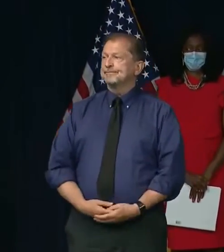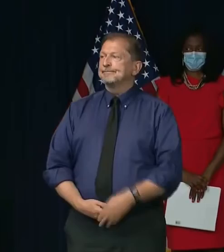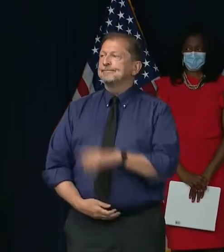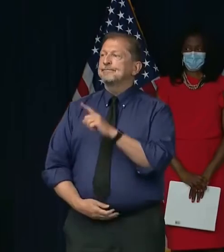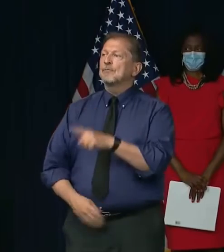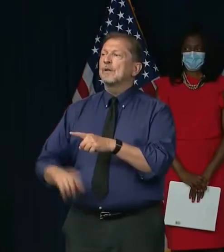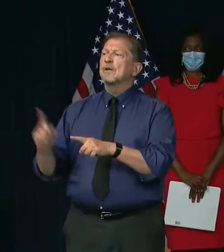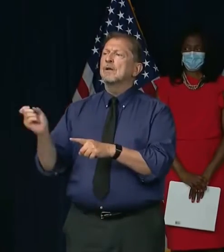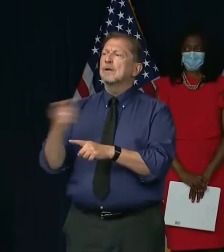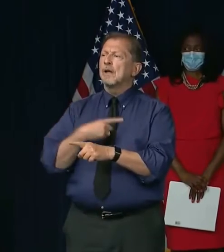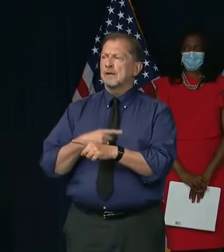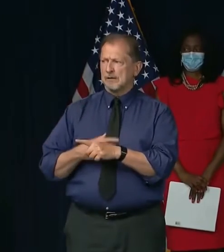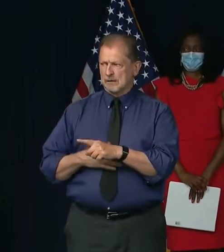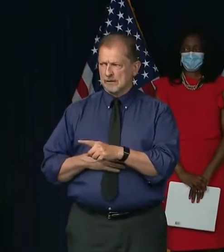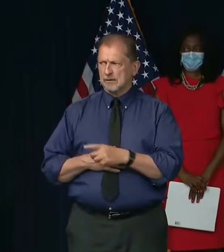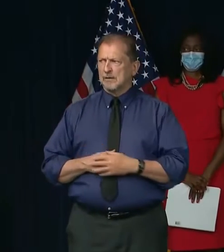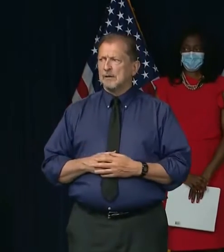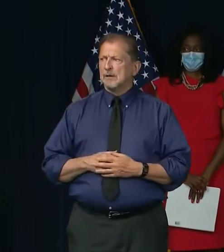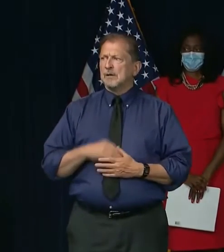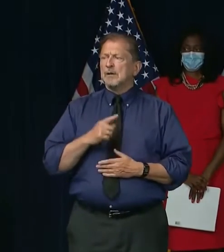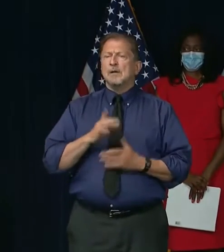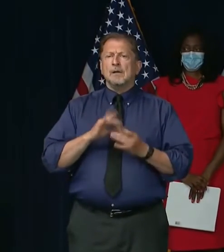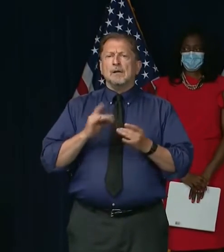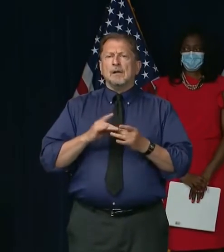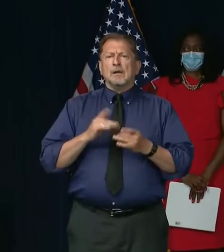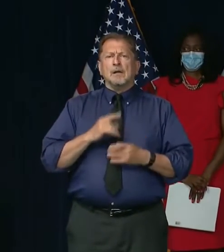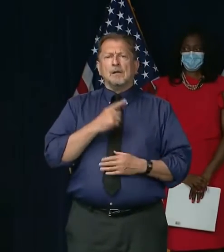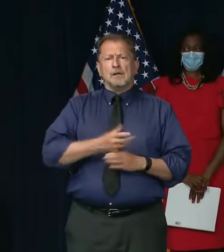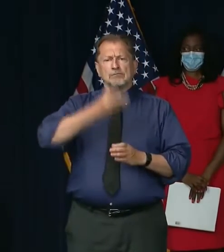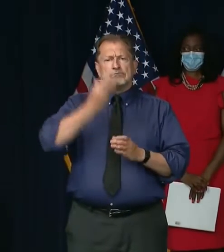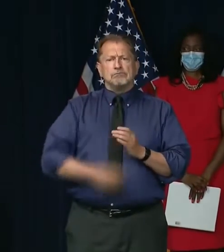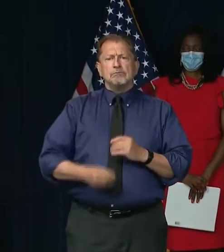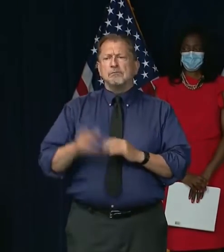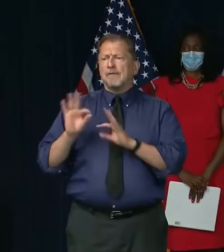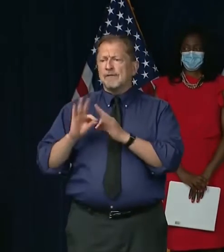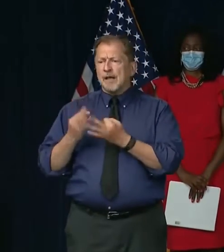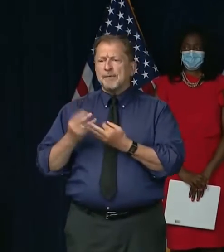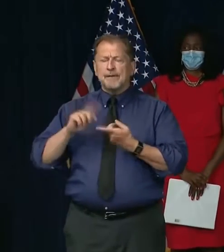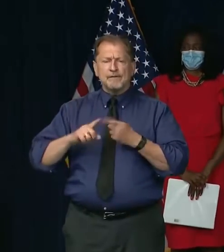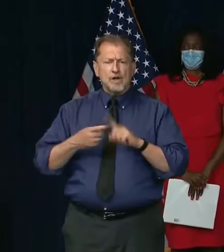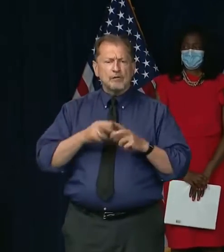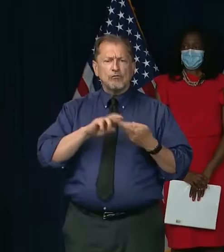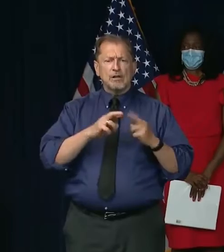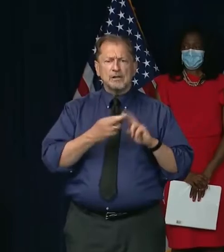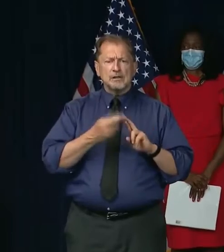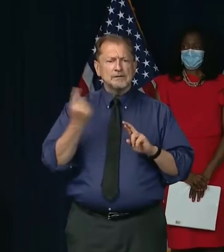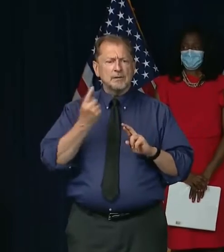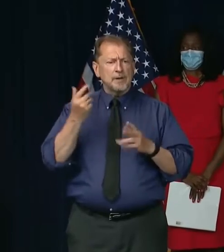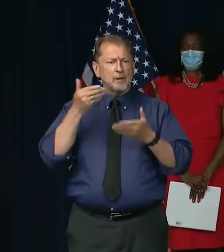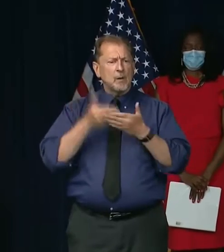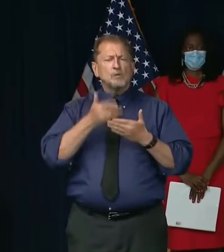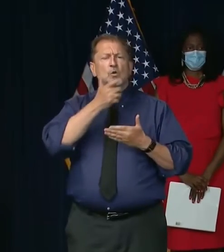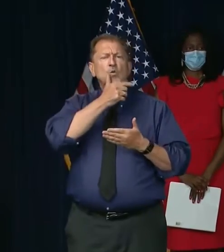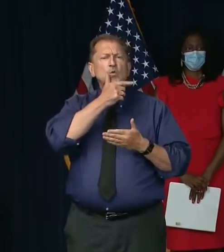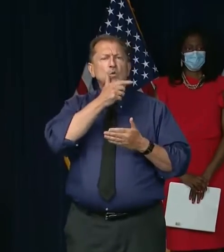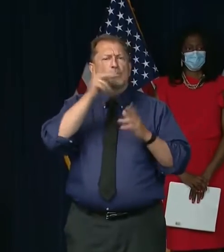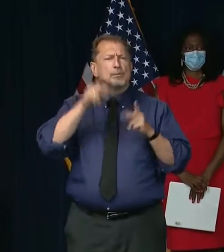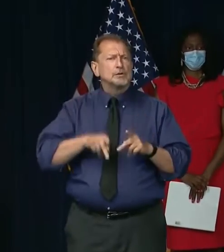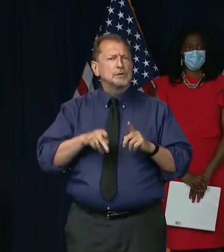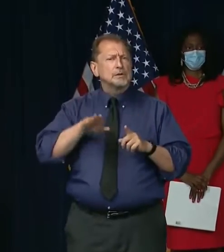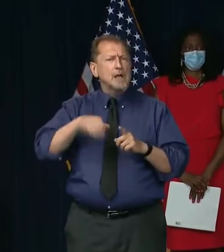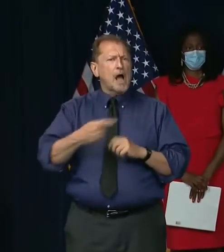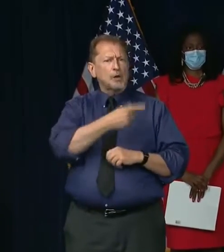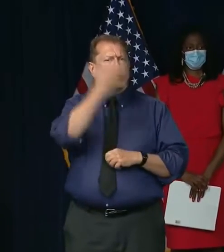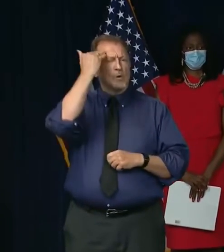Governor, you mentioned during this that you lost a family friend or a relative or someone close to you. Can you elaborate on that? Yeah.